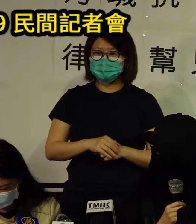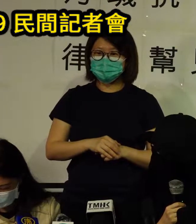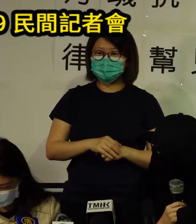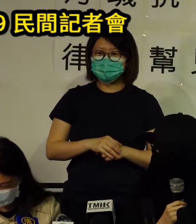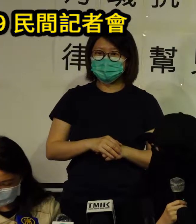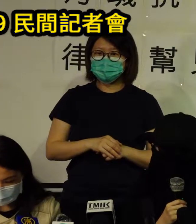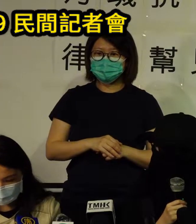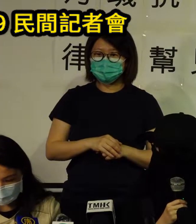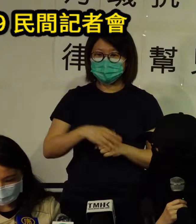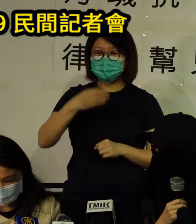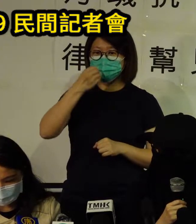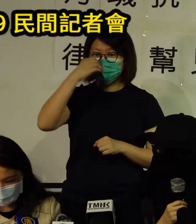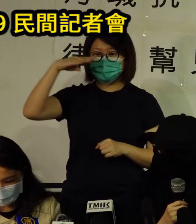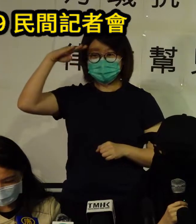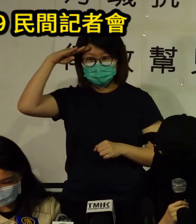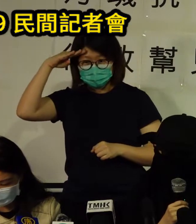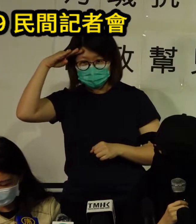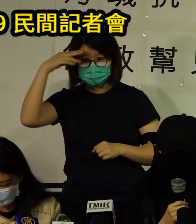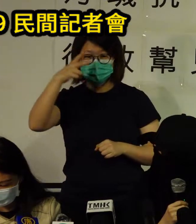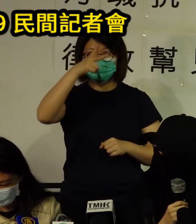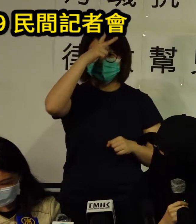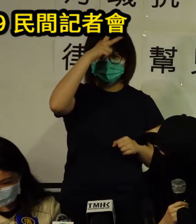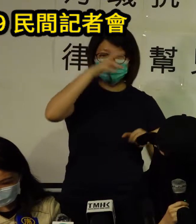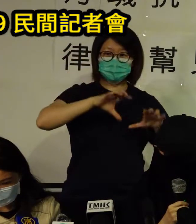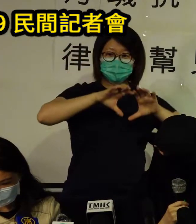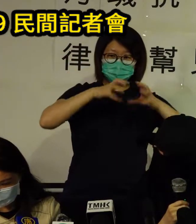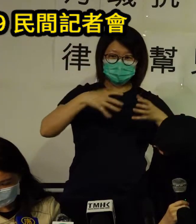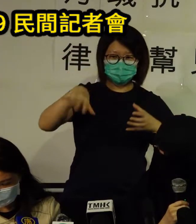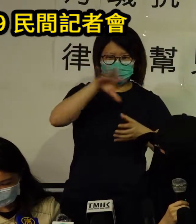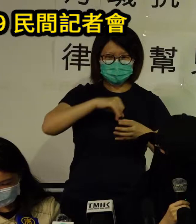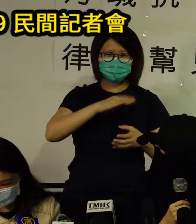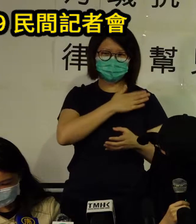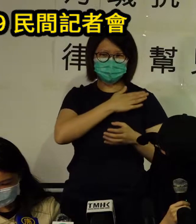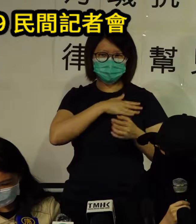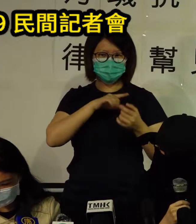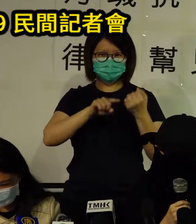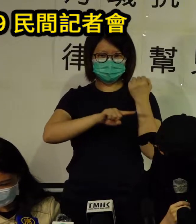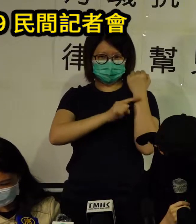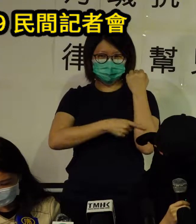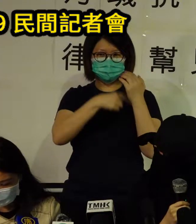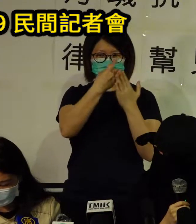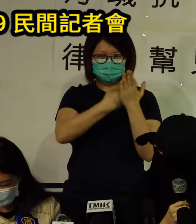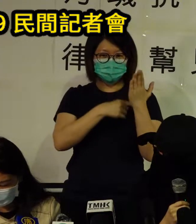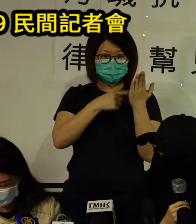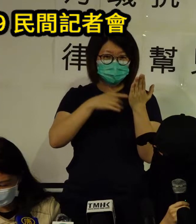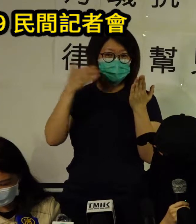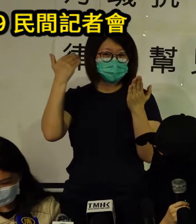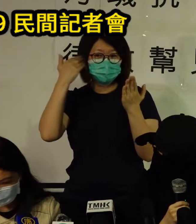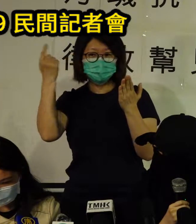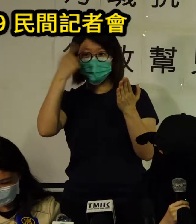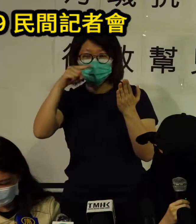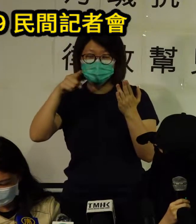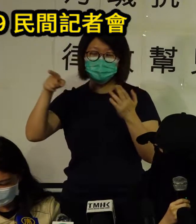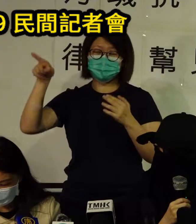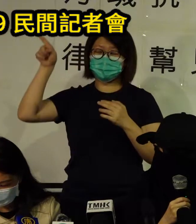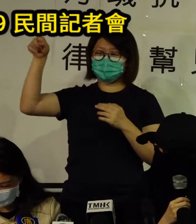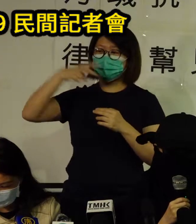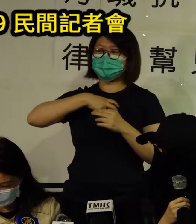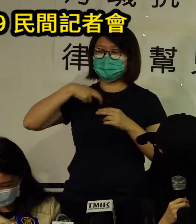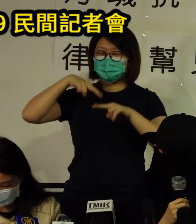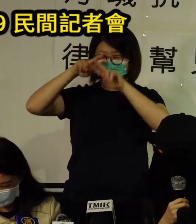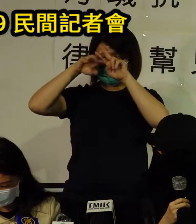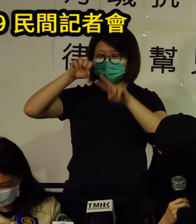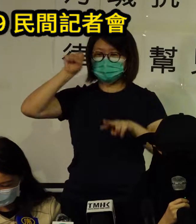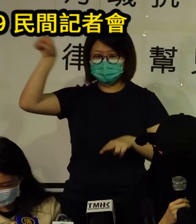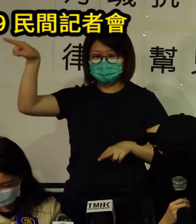report by the legislative council of Hong Kong has marked the risk of Hong Kong being subject to terrorist attacks